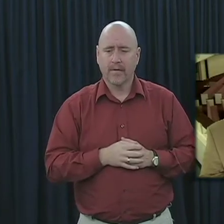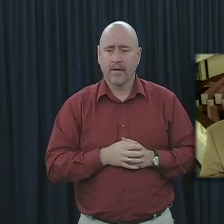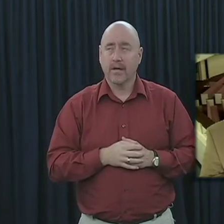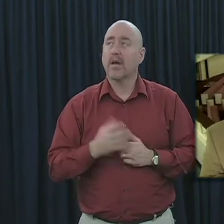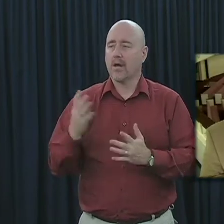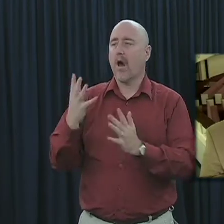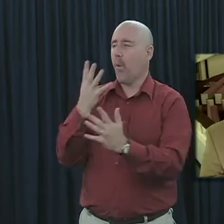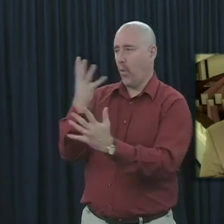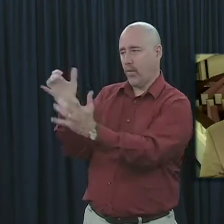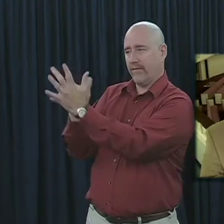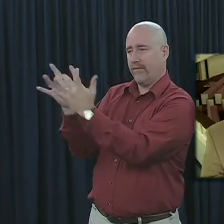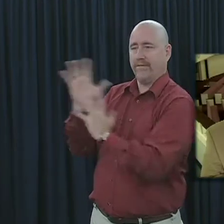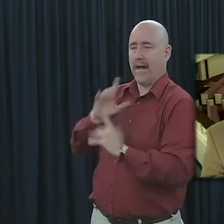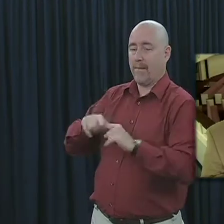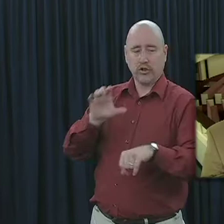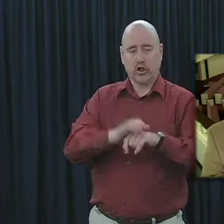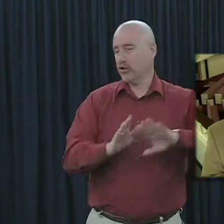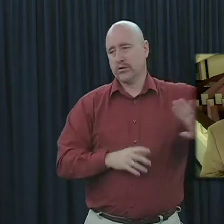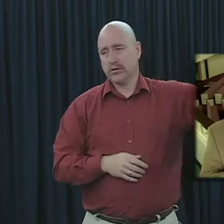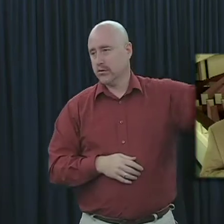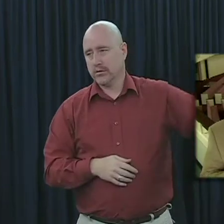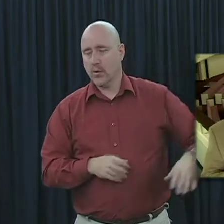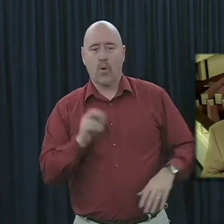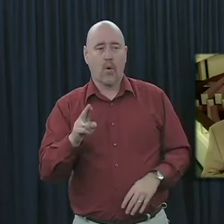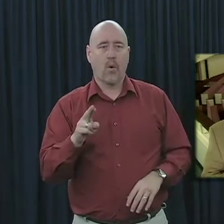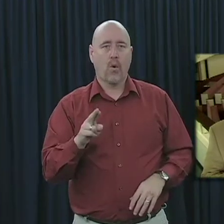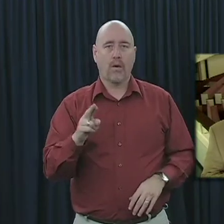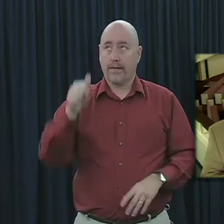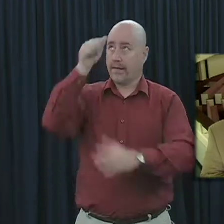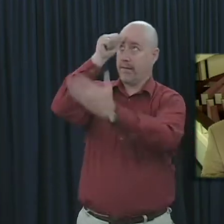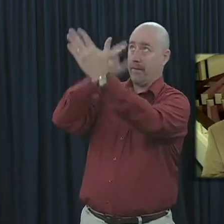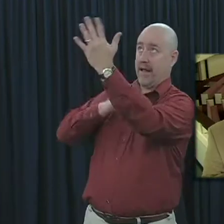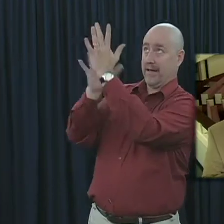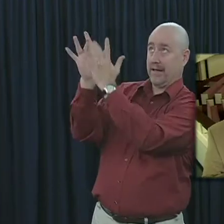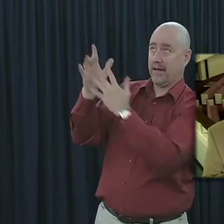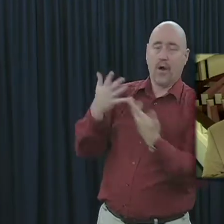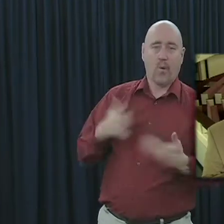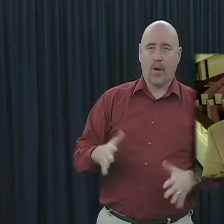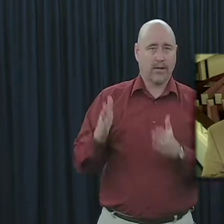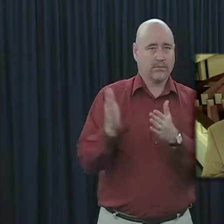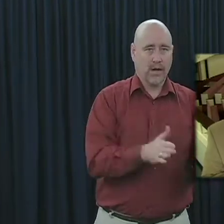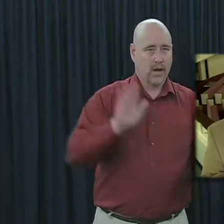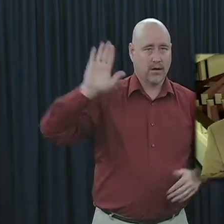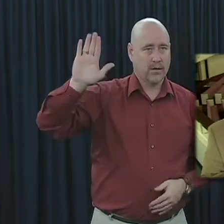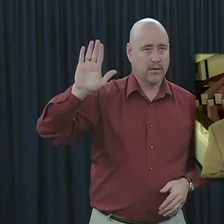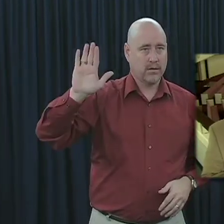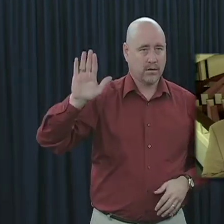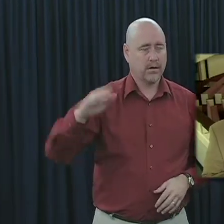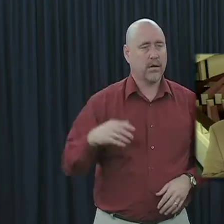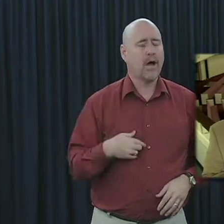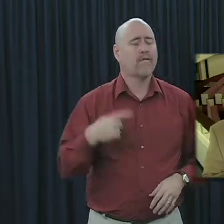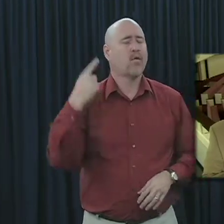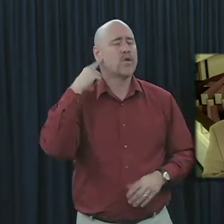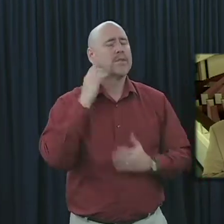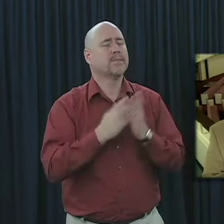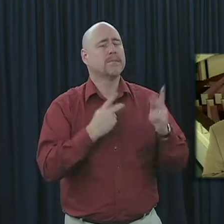Jesus, but not the church, or give me the man, but not the plan. I've also heard some people say,